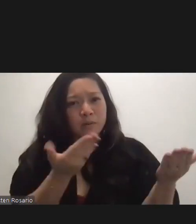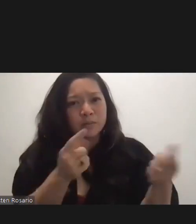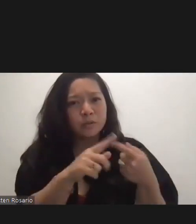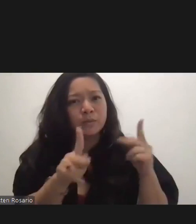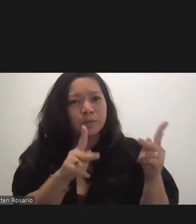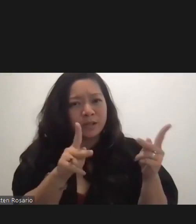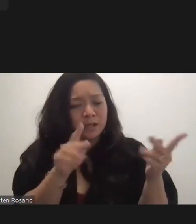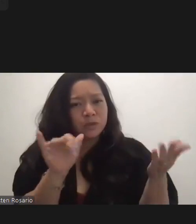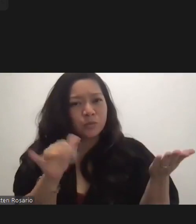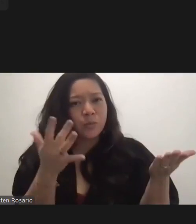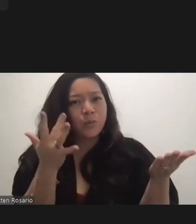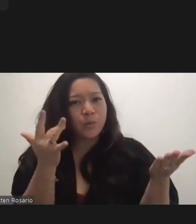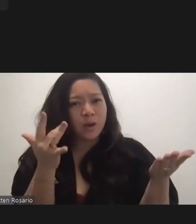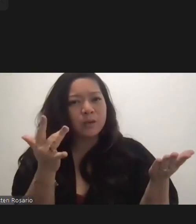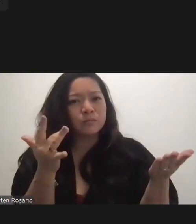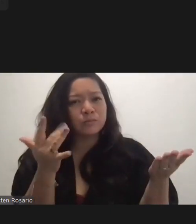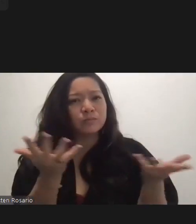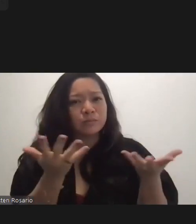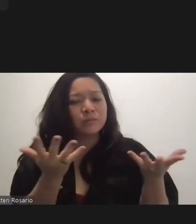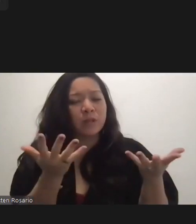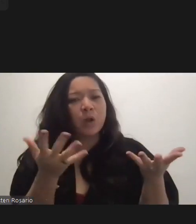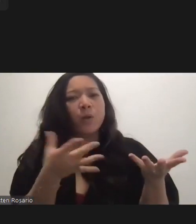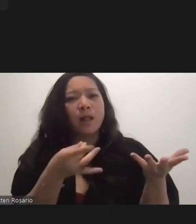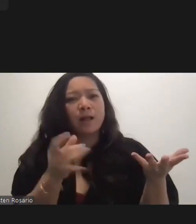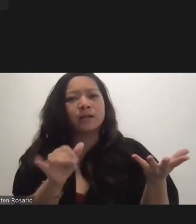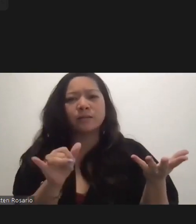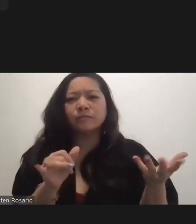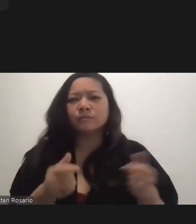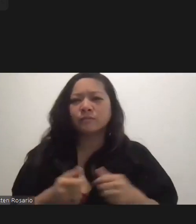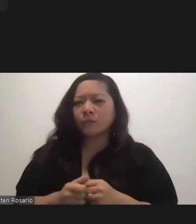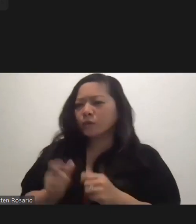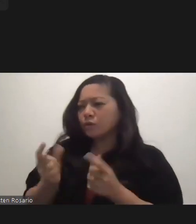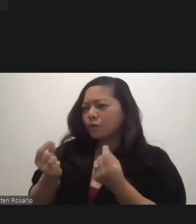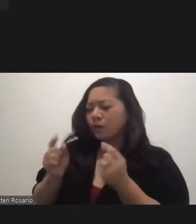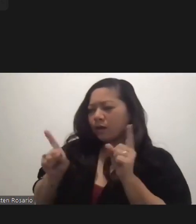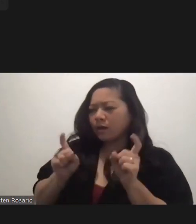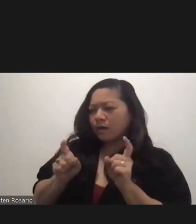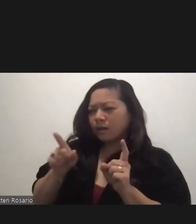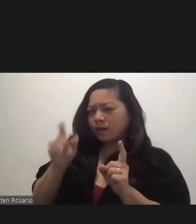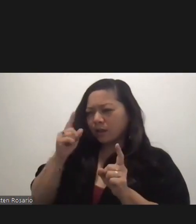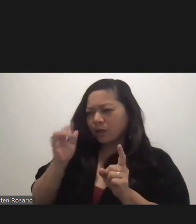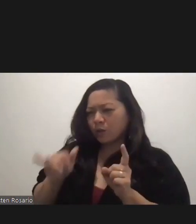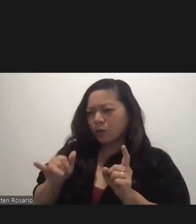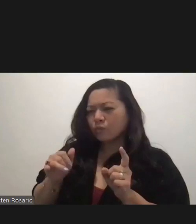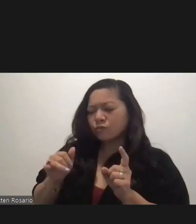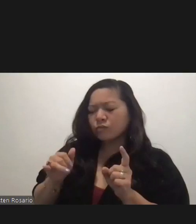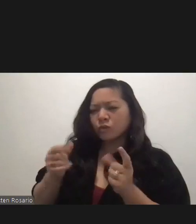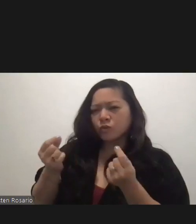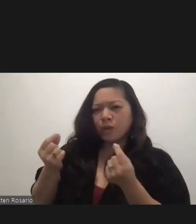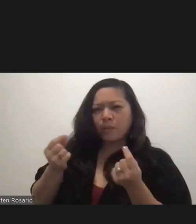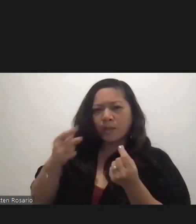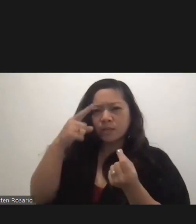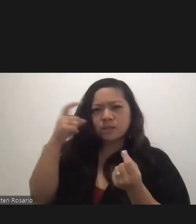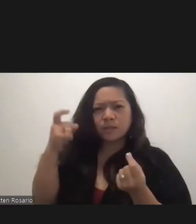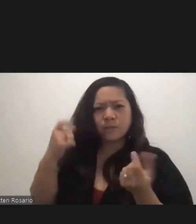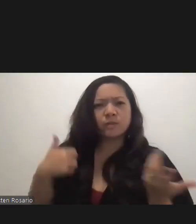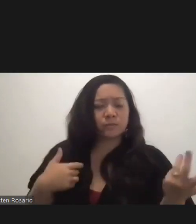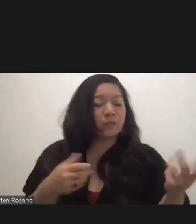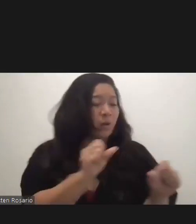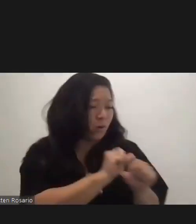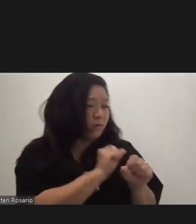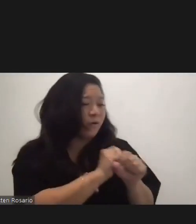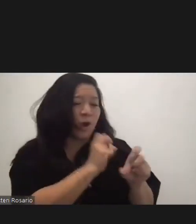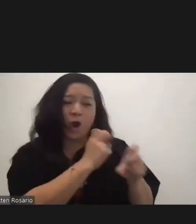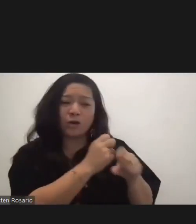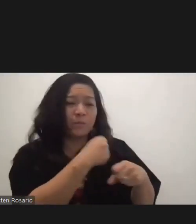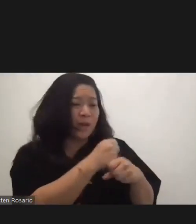I would like. Awesome. And you think we can reach that by the summer or I'm, I'm telling you, I'm working as hard as I can to make it